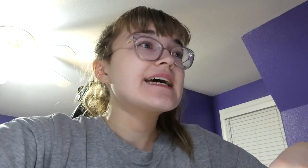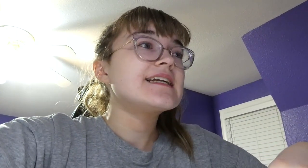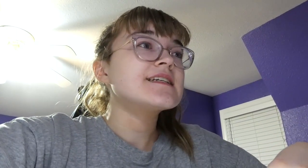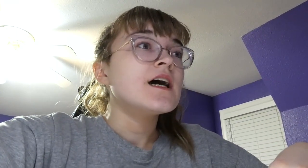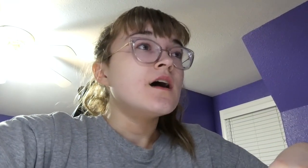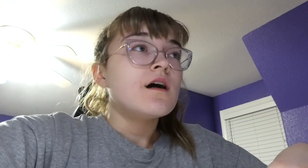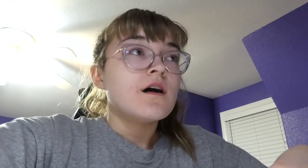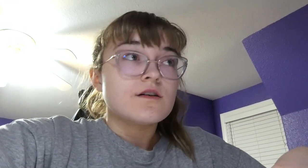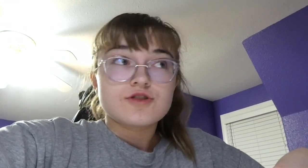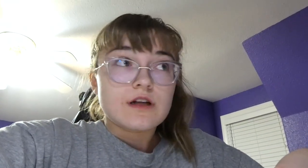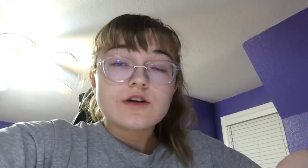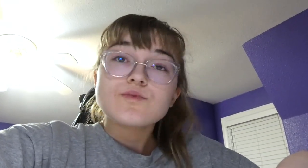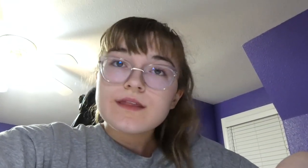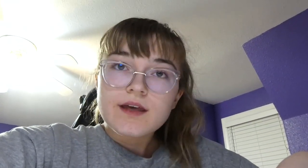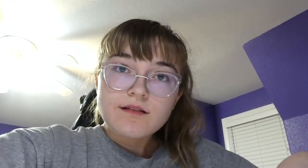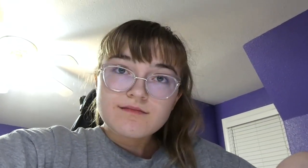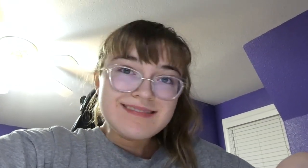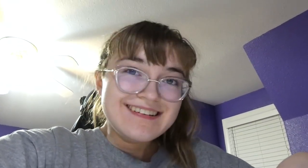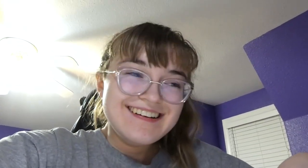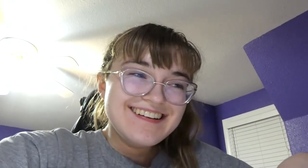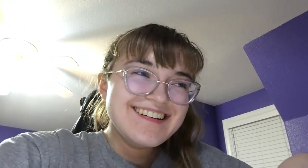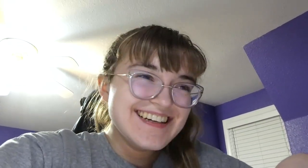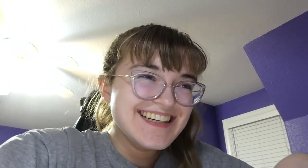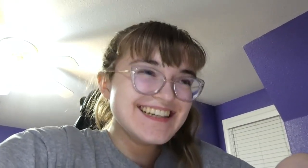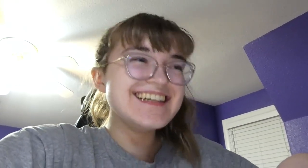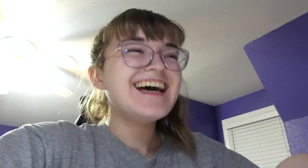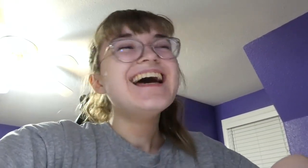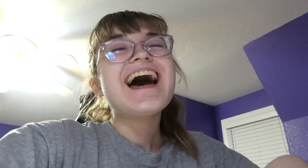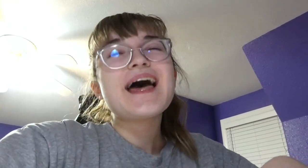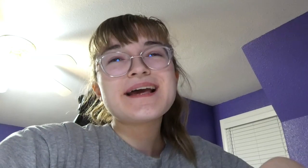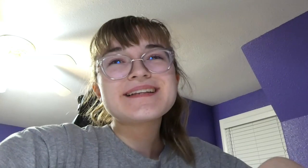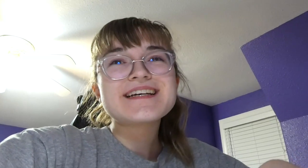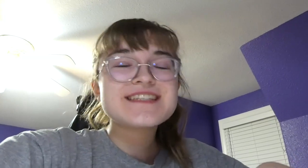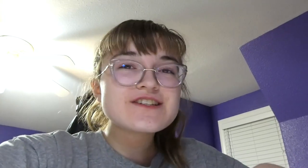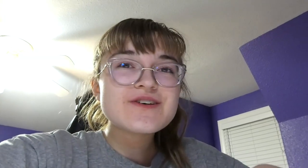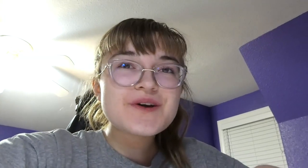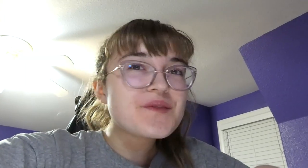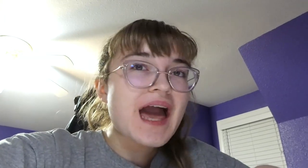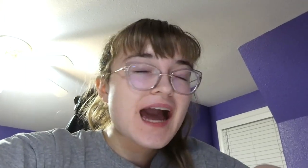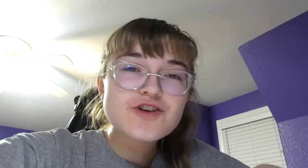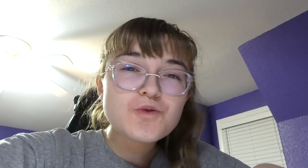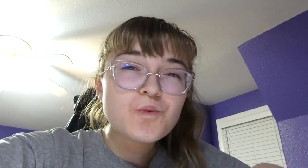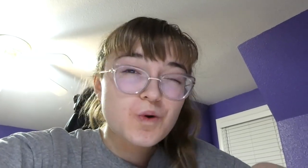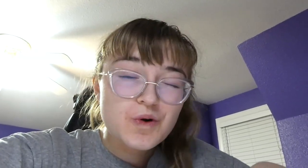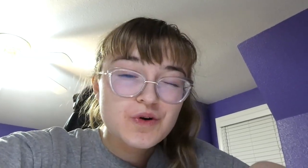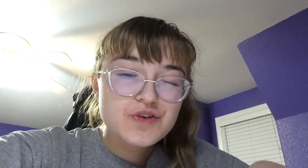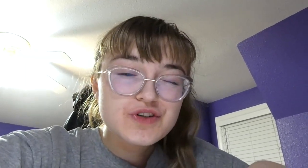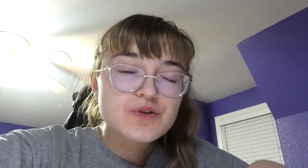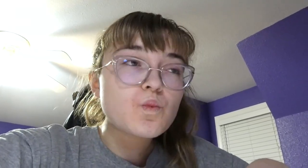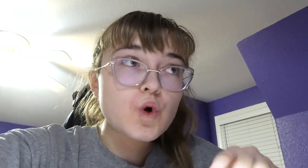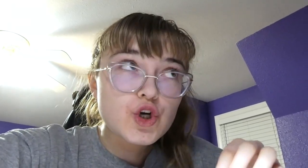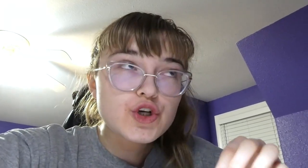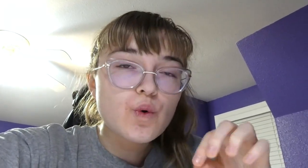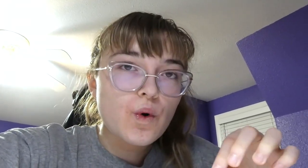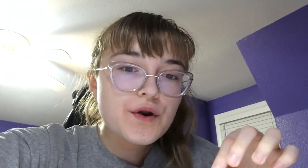struggled with it, and I still don't know the actual word order